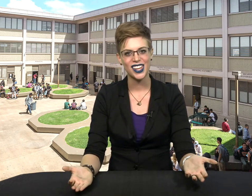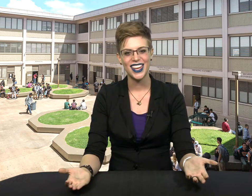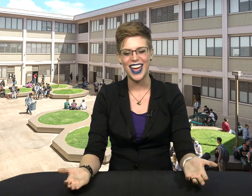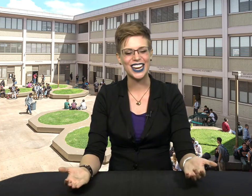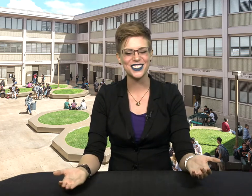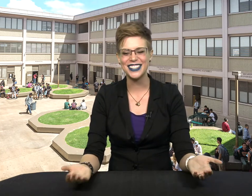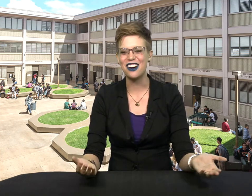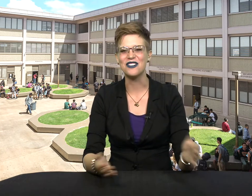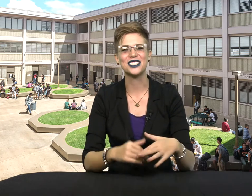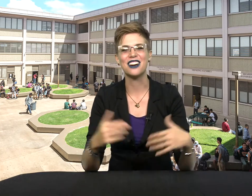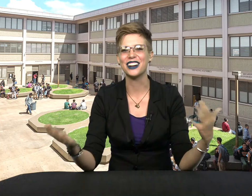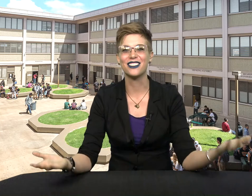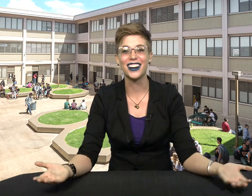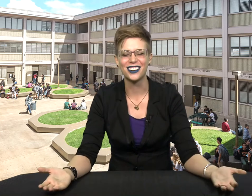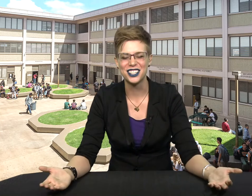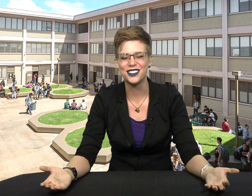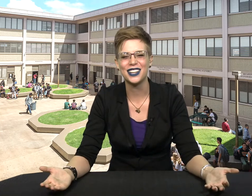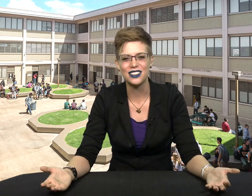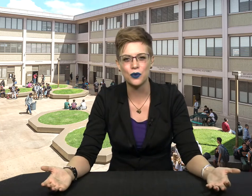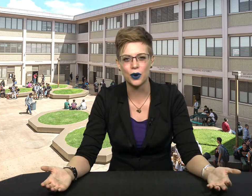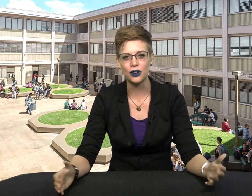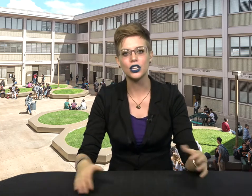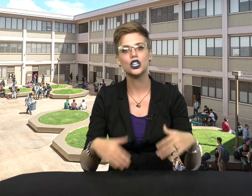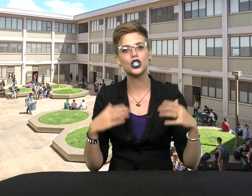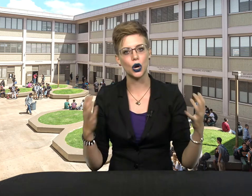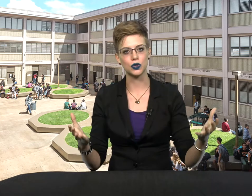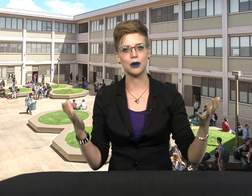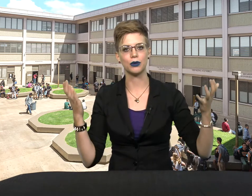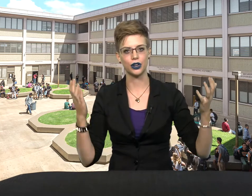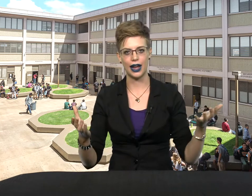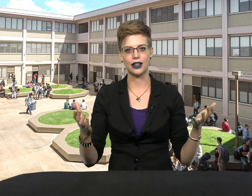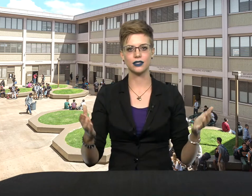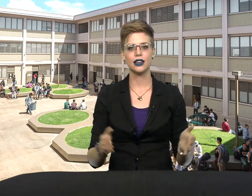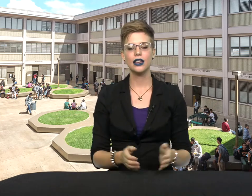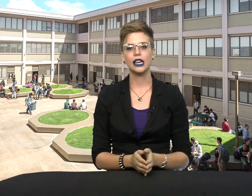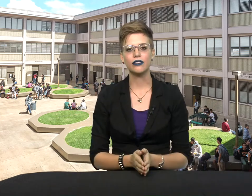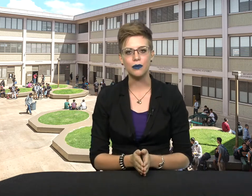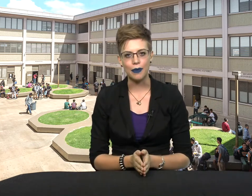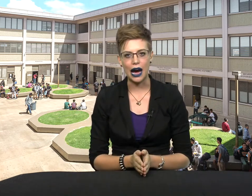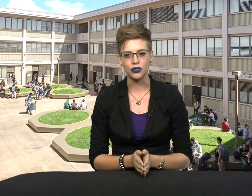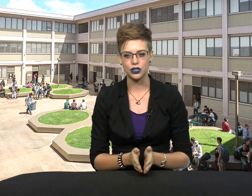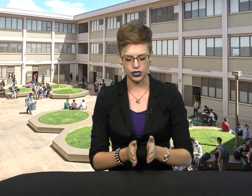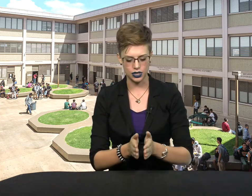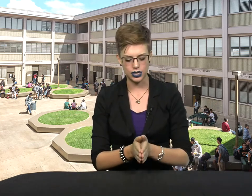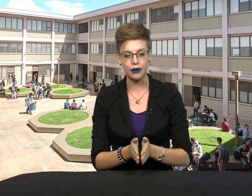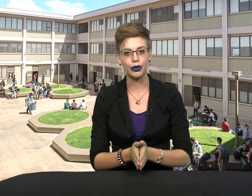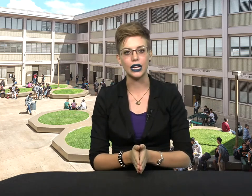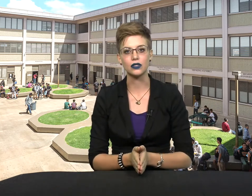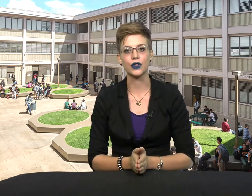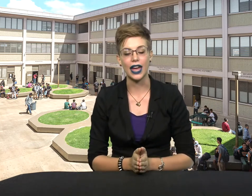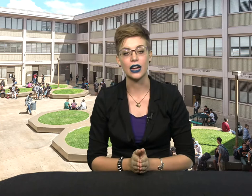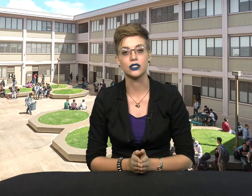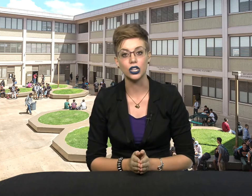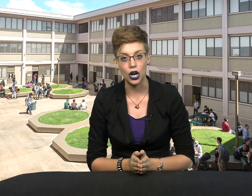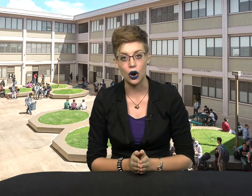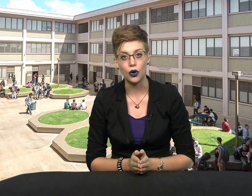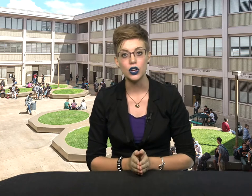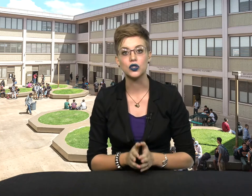And you'll see almost every greeting ritual in the world shows people your hands. Even bows, there's a set place for the hands to go so